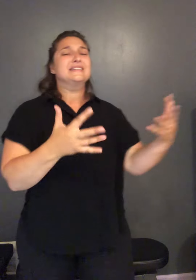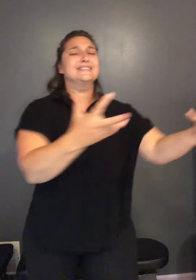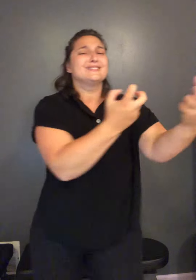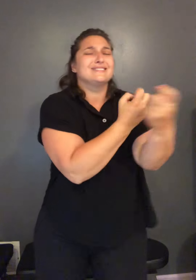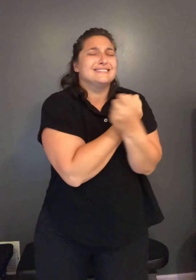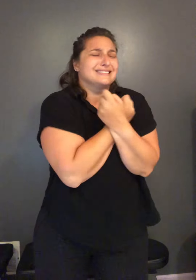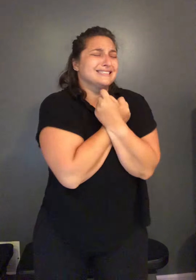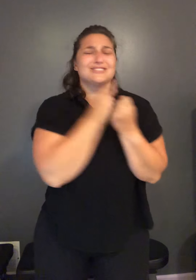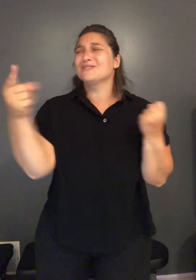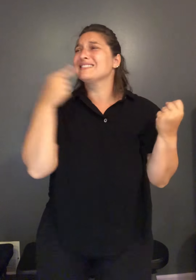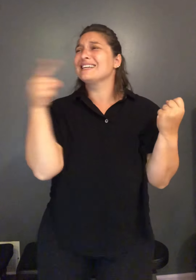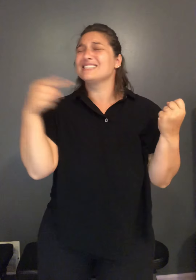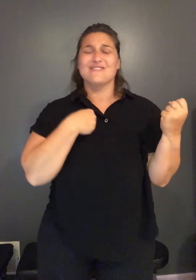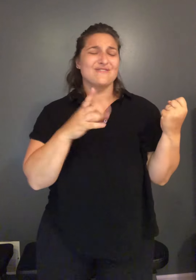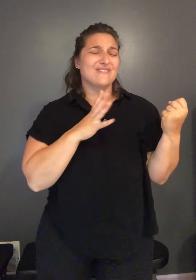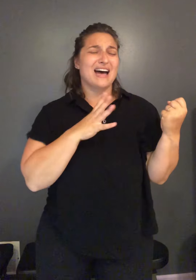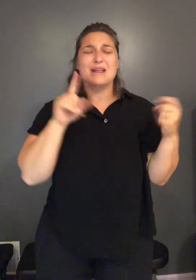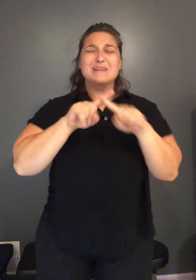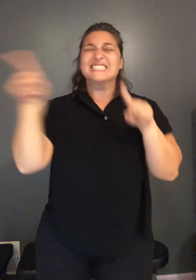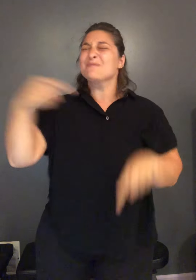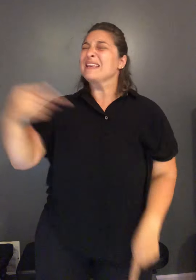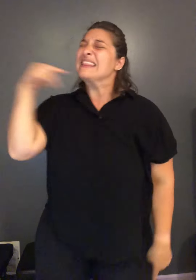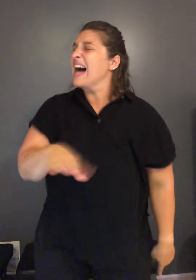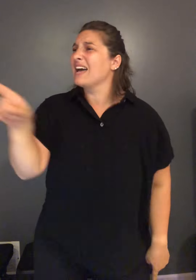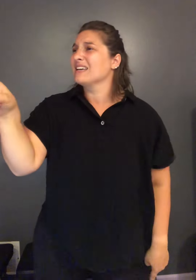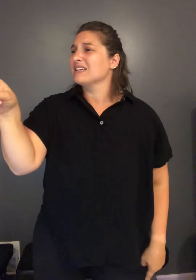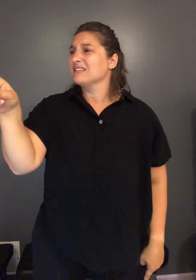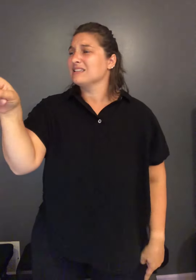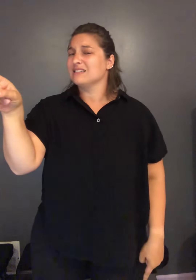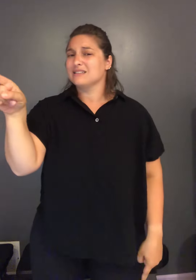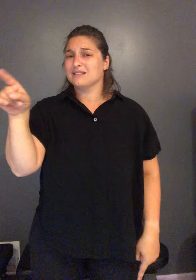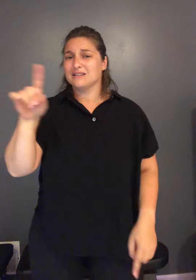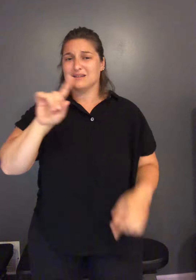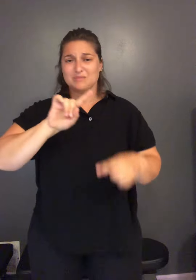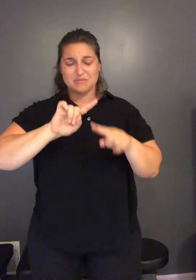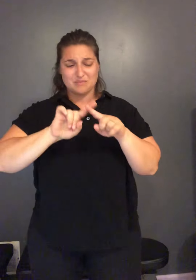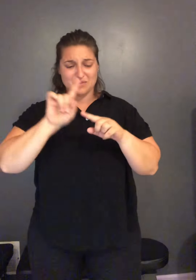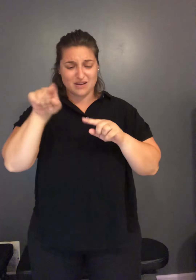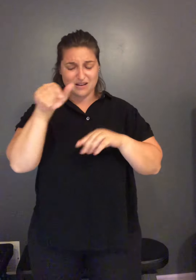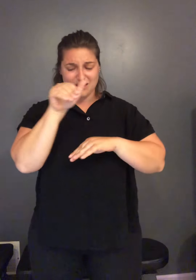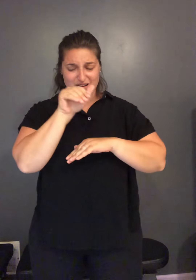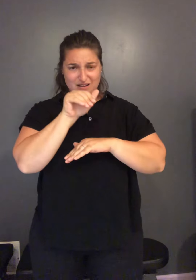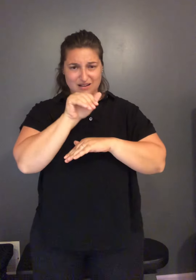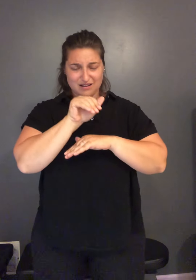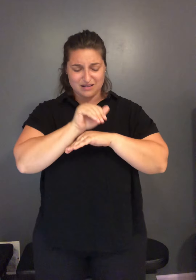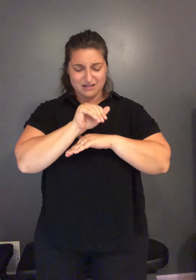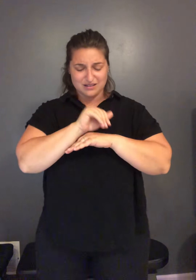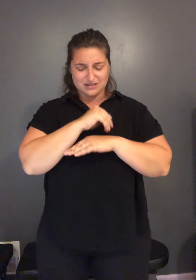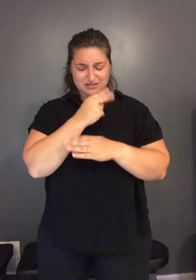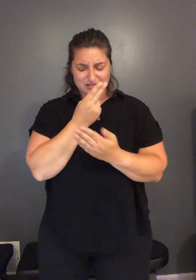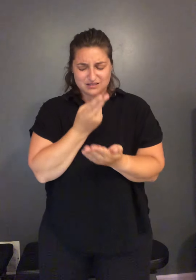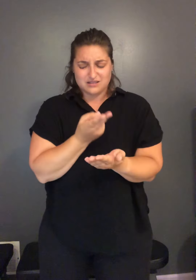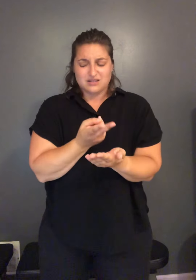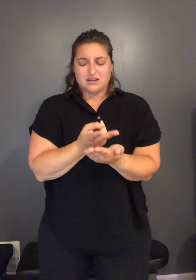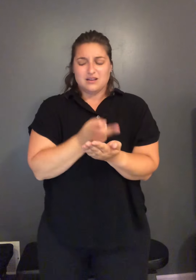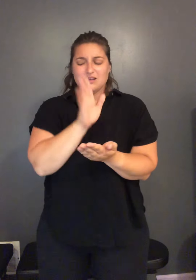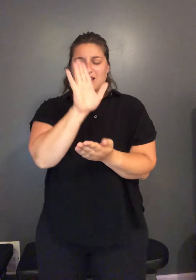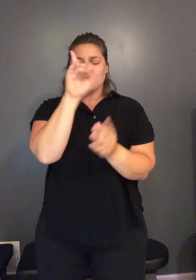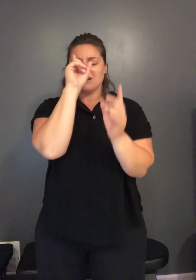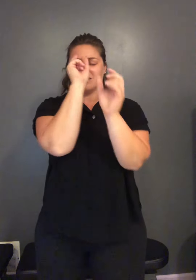she would say I'm fine she'd be lying but when I fantasize at night it's Alexander's eyes as